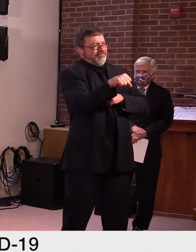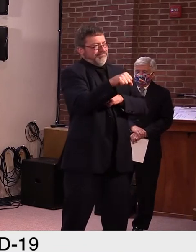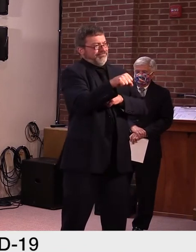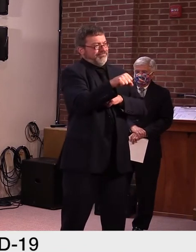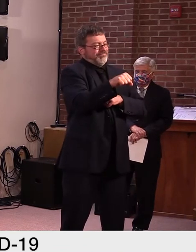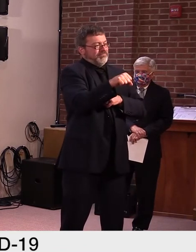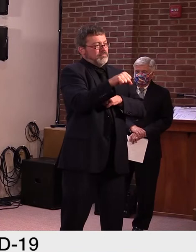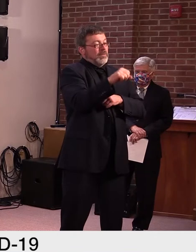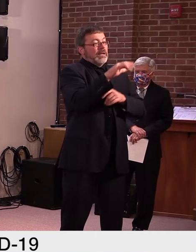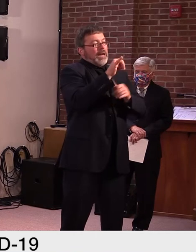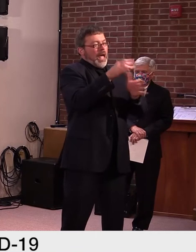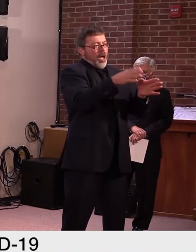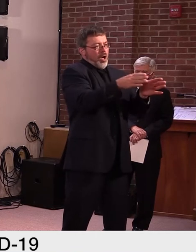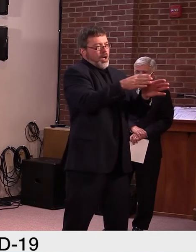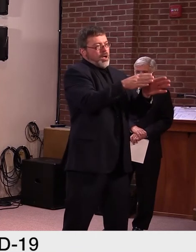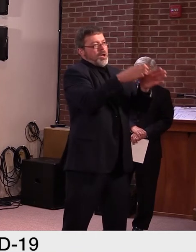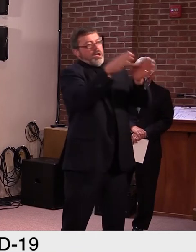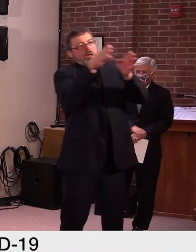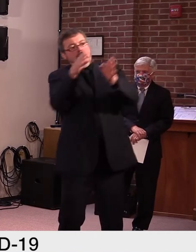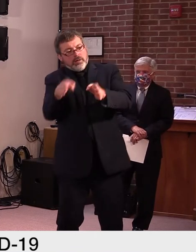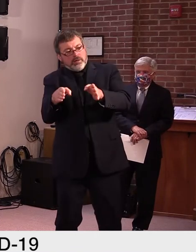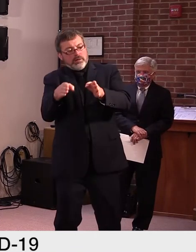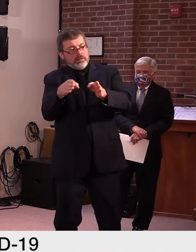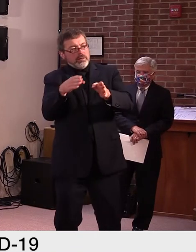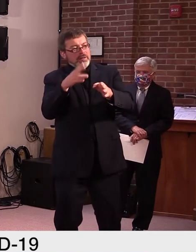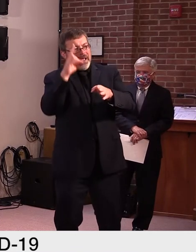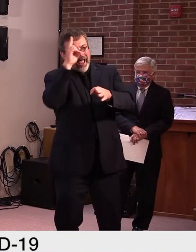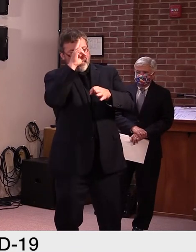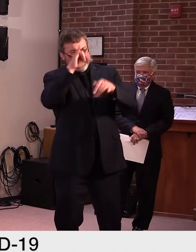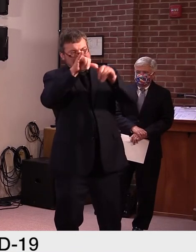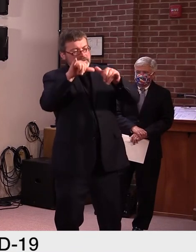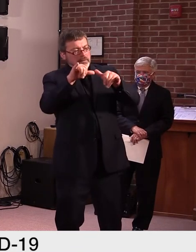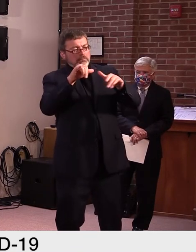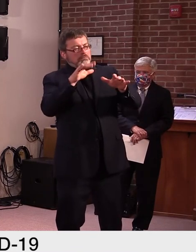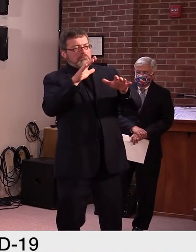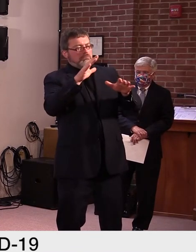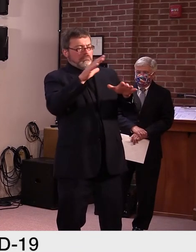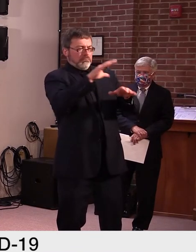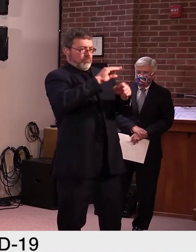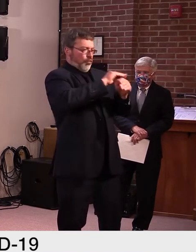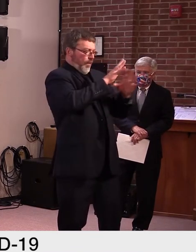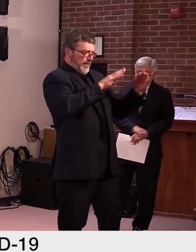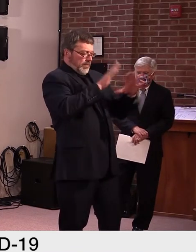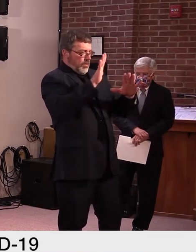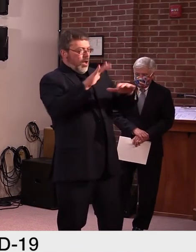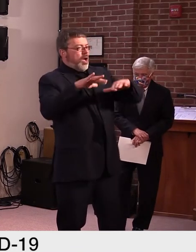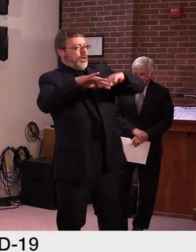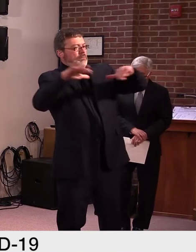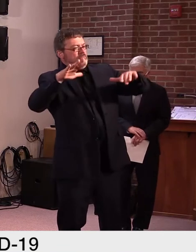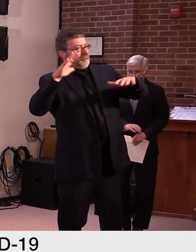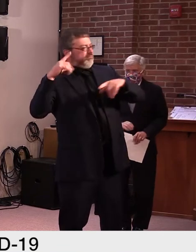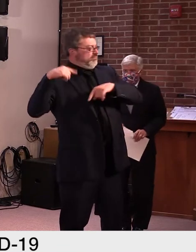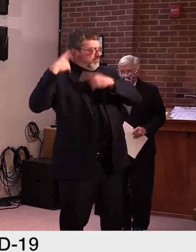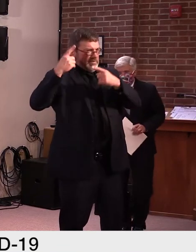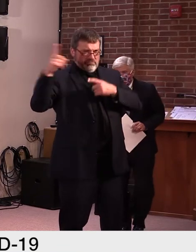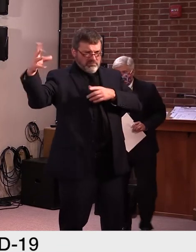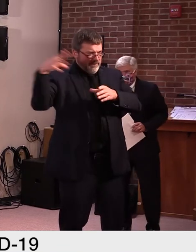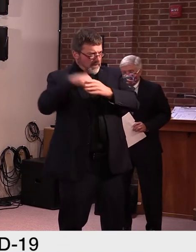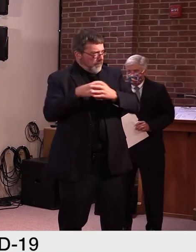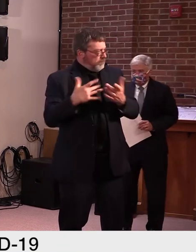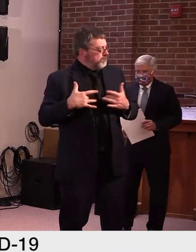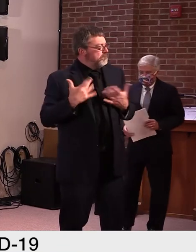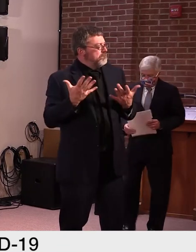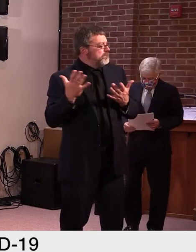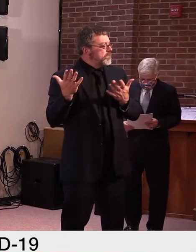Yeah. Yeah. You know, um, I was, uh, when I came into office, um, we had to make some choices about where we moved forward